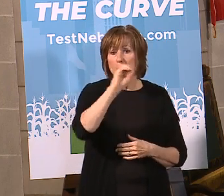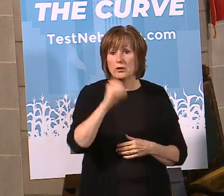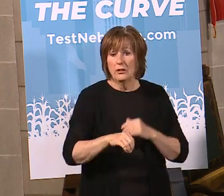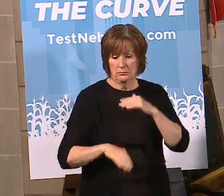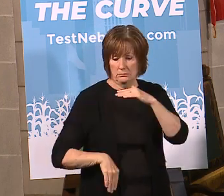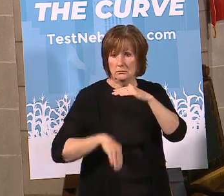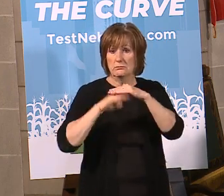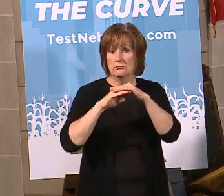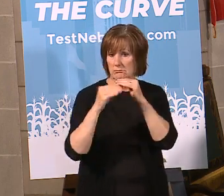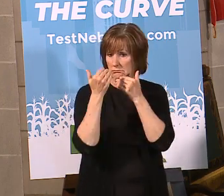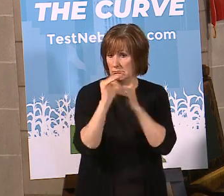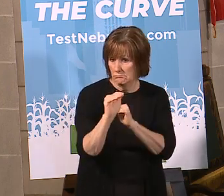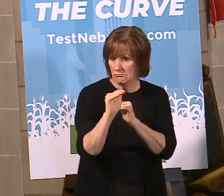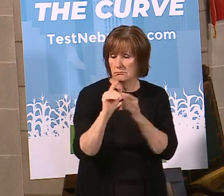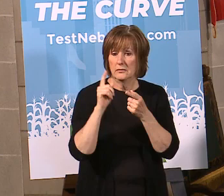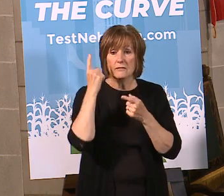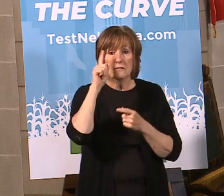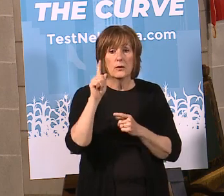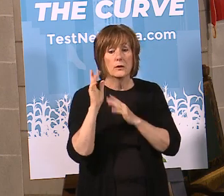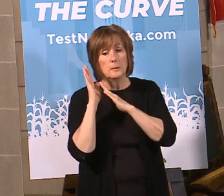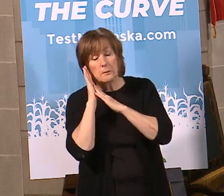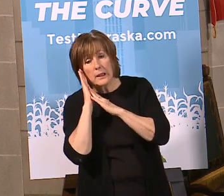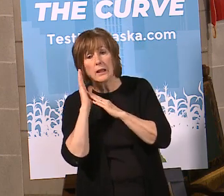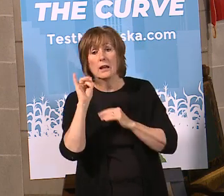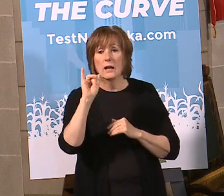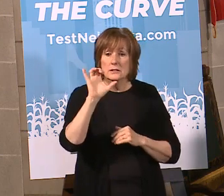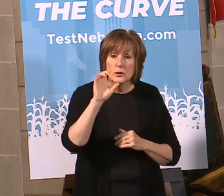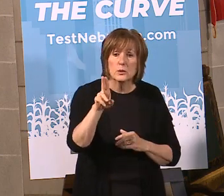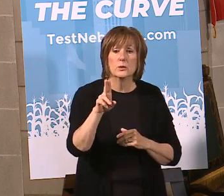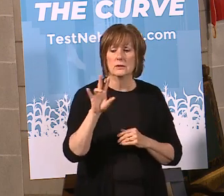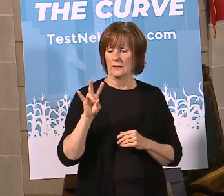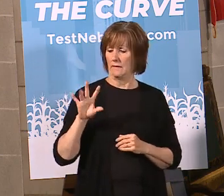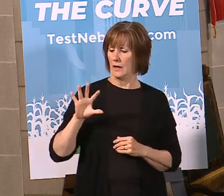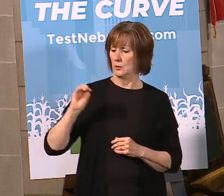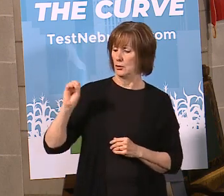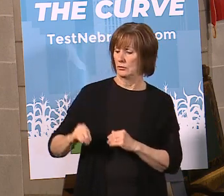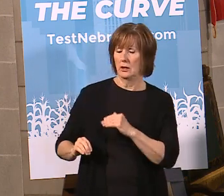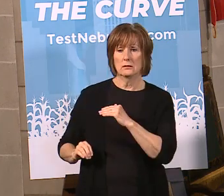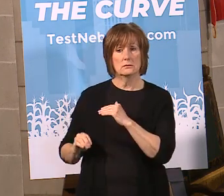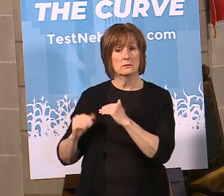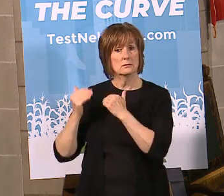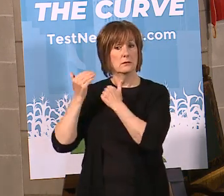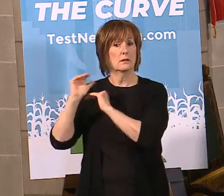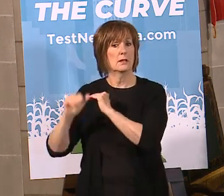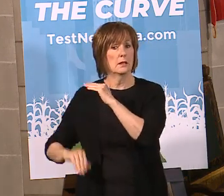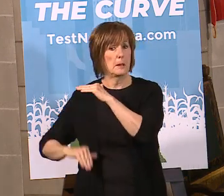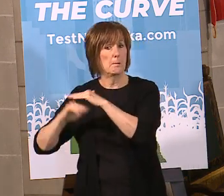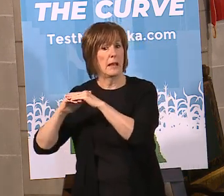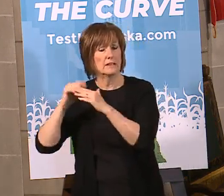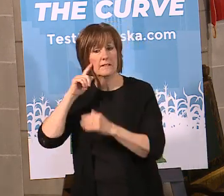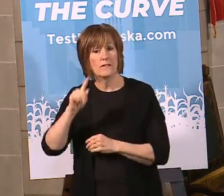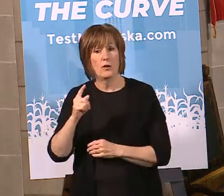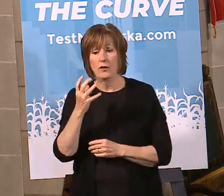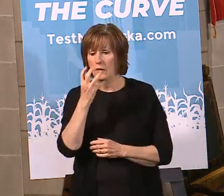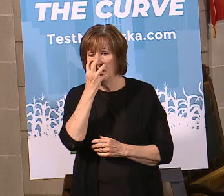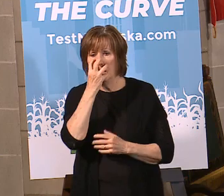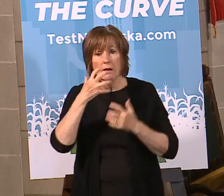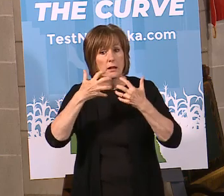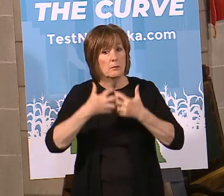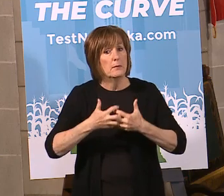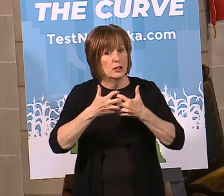on hospital ICU beds and 75% capacity on ventilators. So we know that we have not,